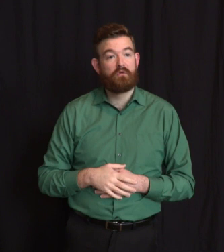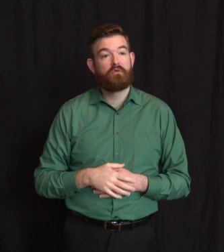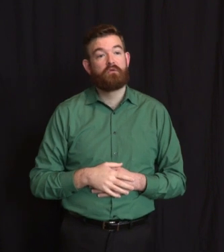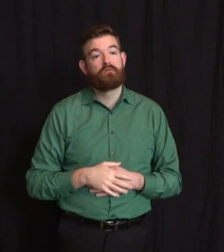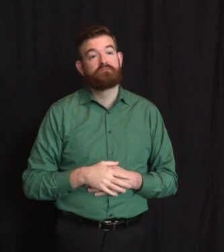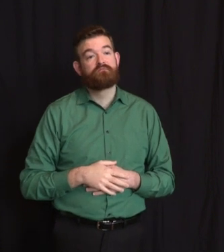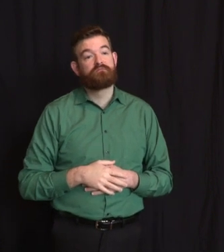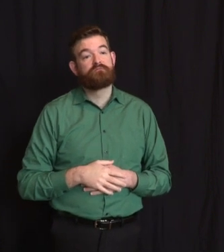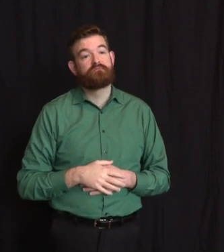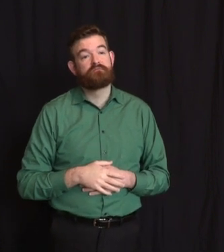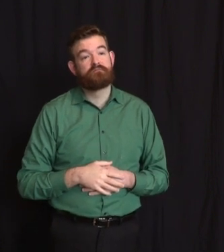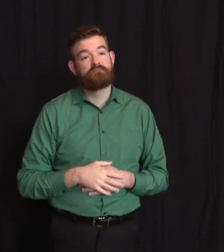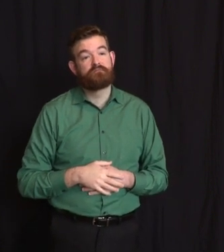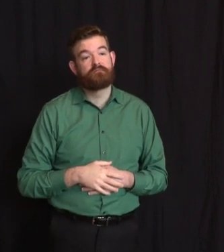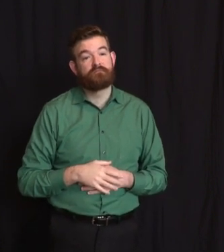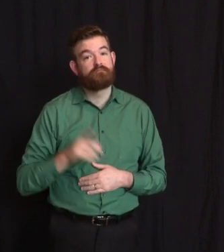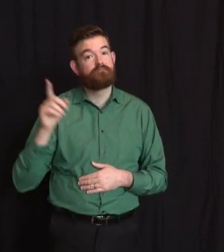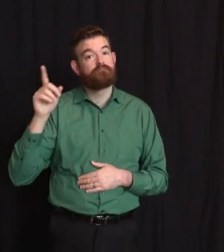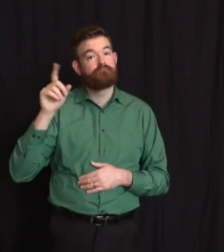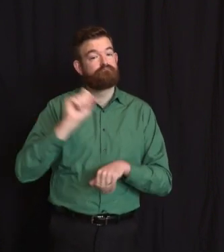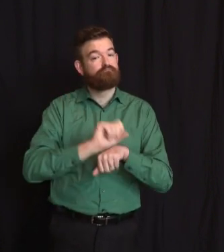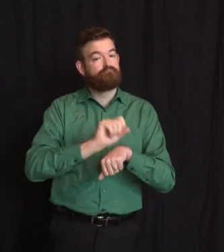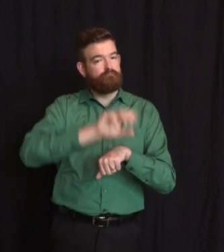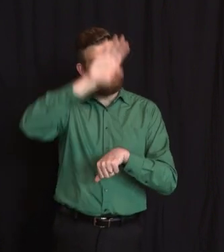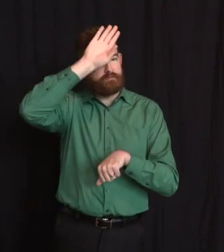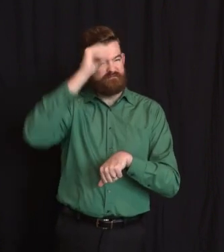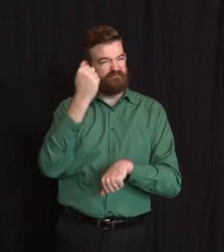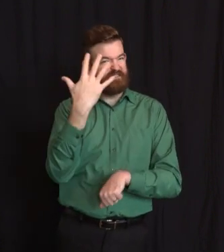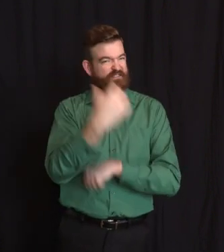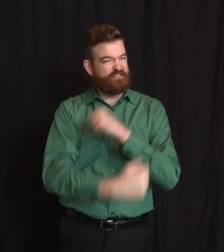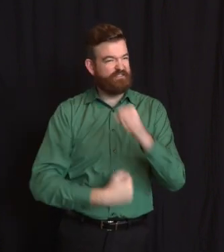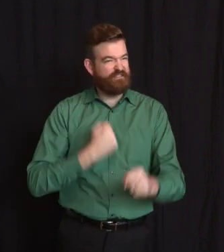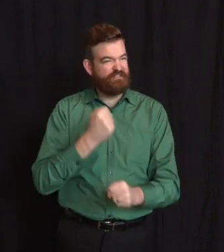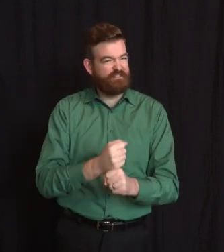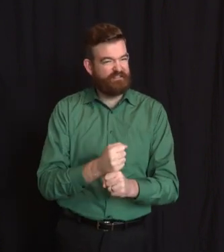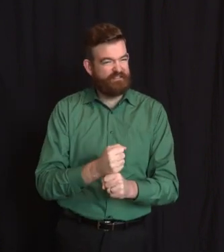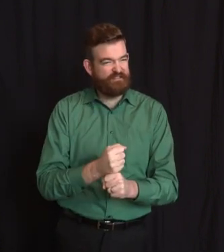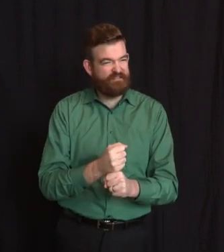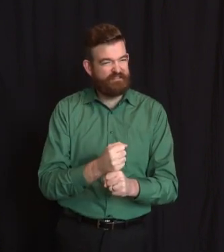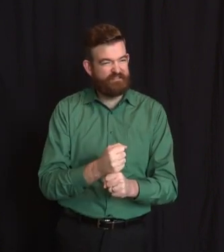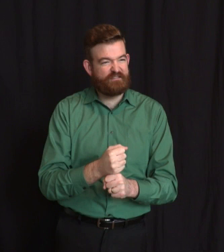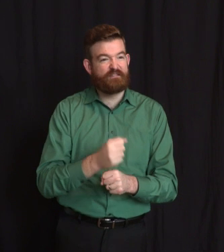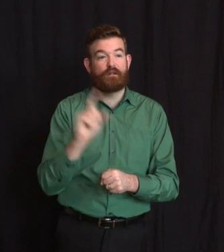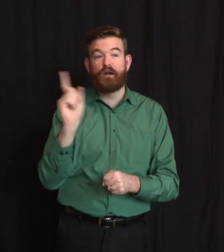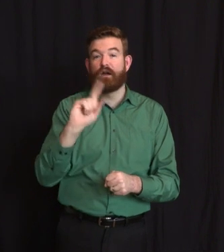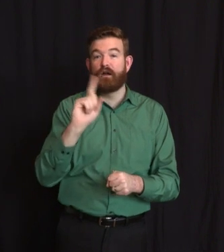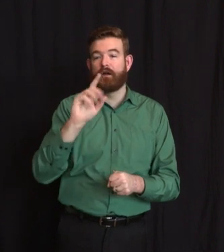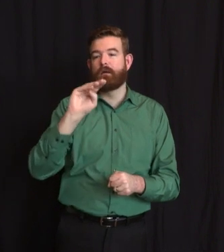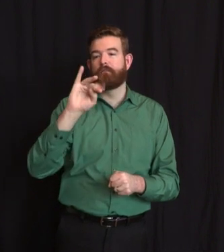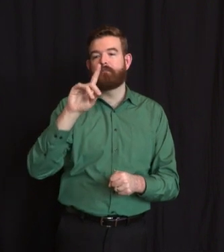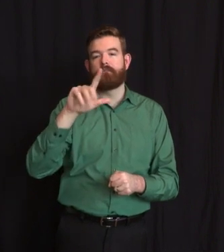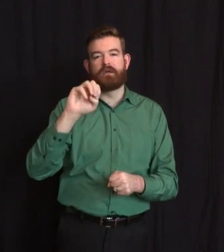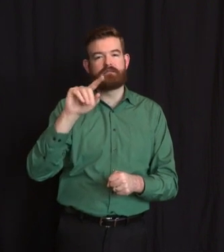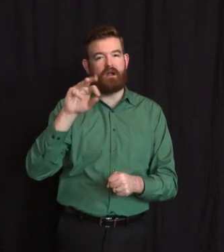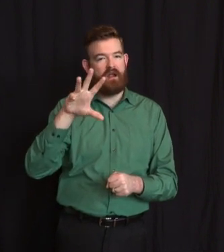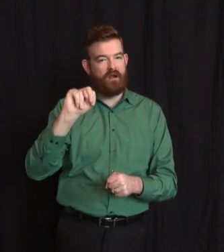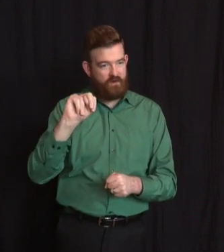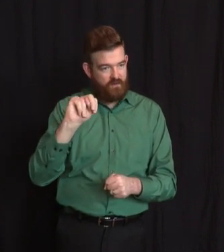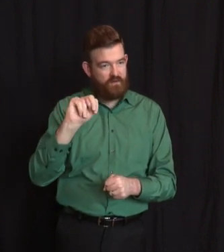Monmouth Fire Company in my hometown of Middletown in Monmouth County. He did more than just fight fires, though,